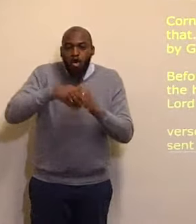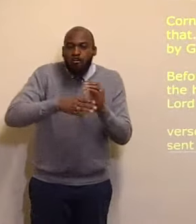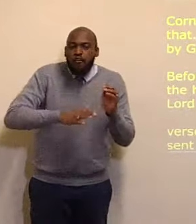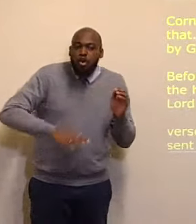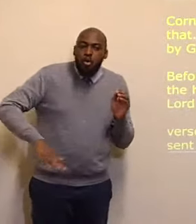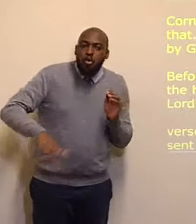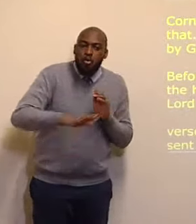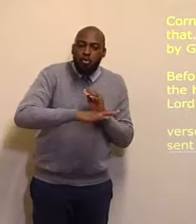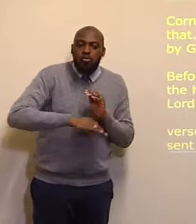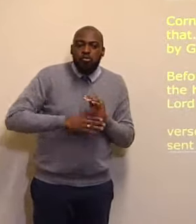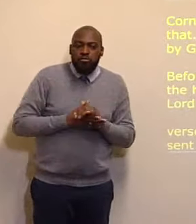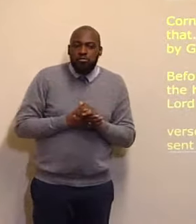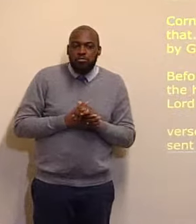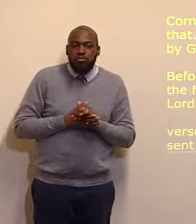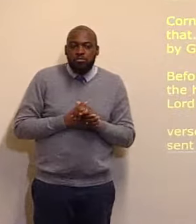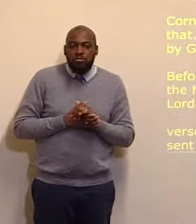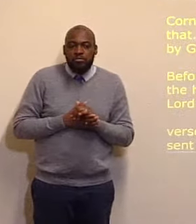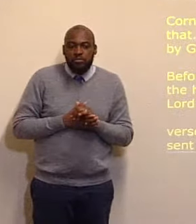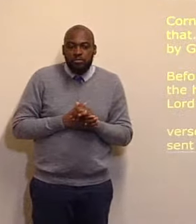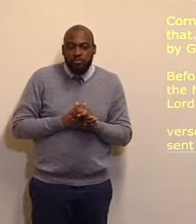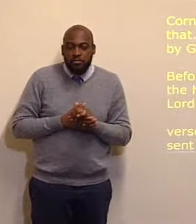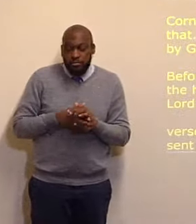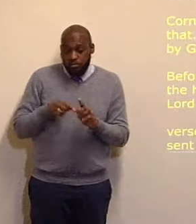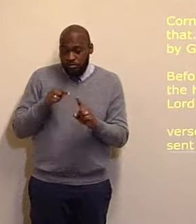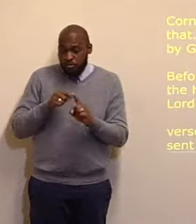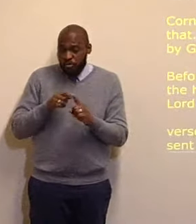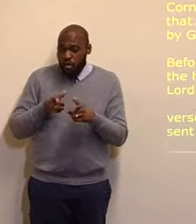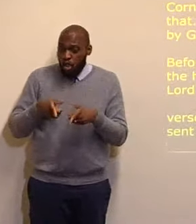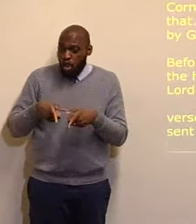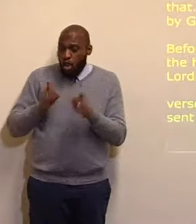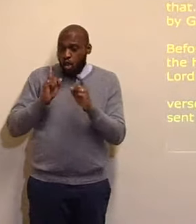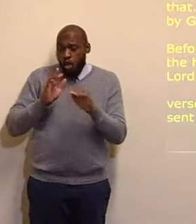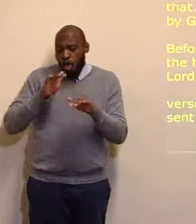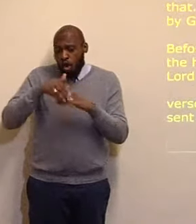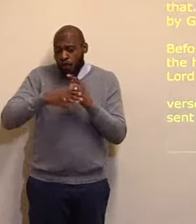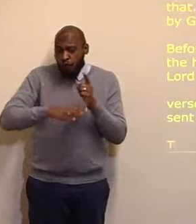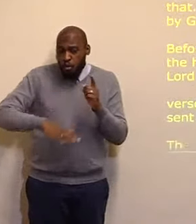That's amazing. He is Lord, of all. Christ, is the Lord, of all.